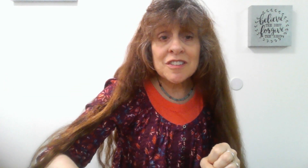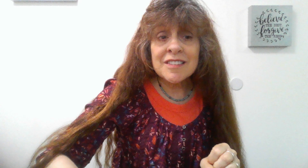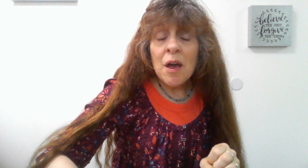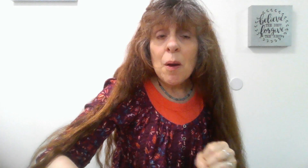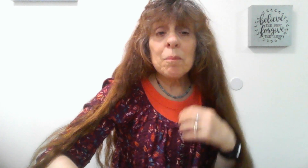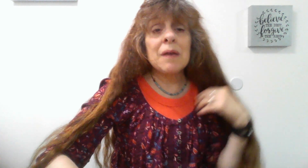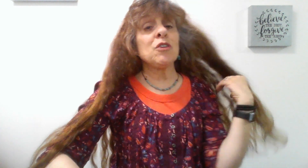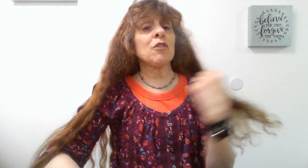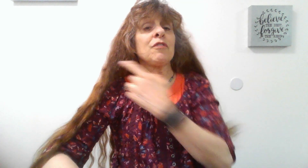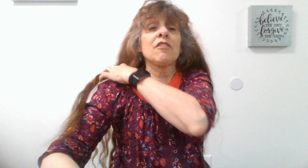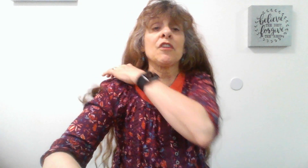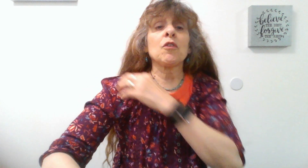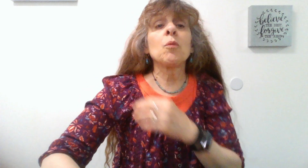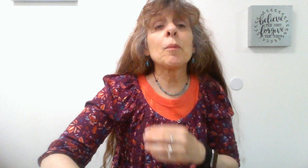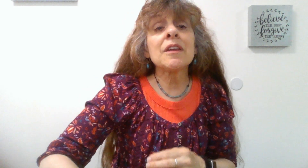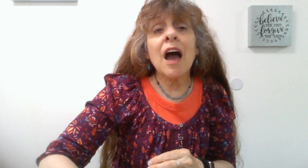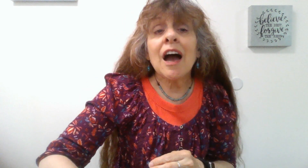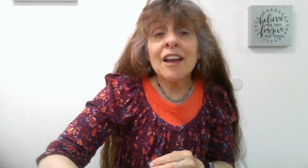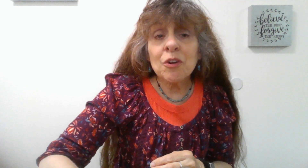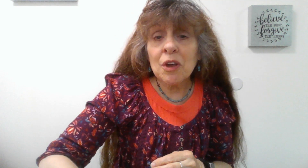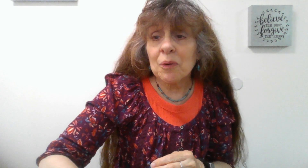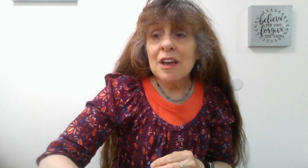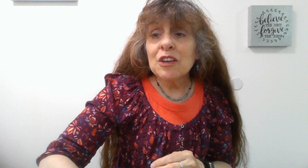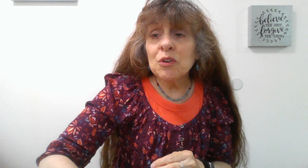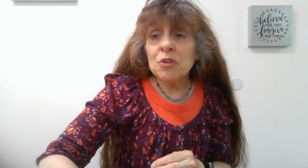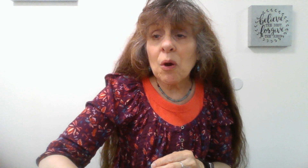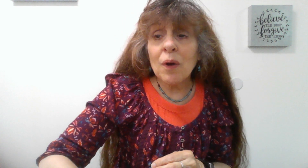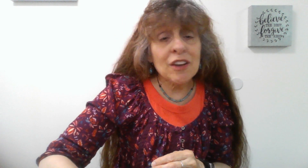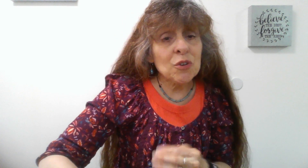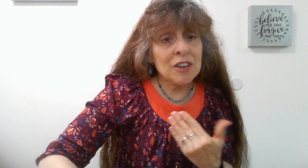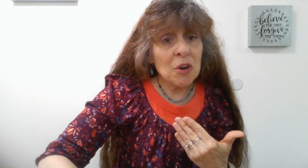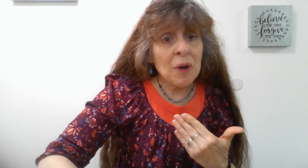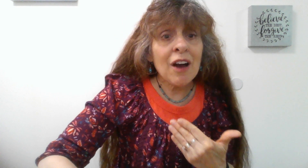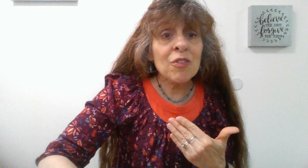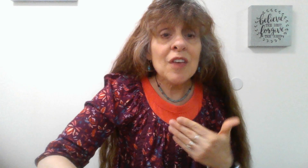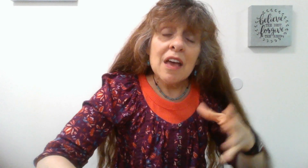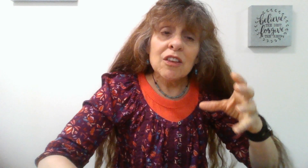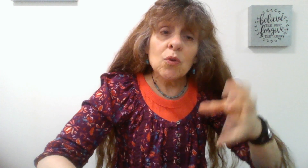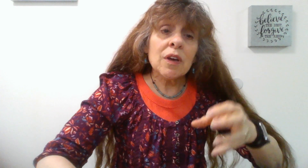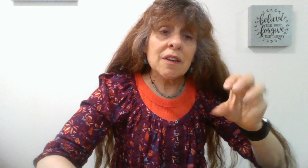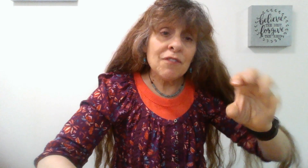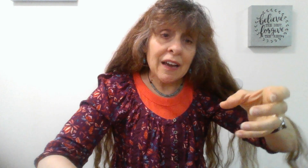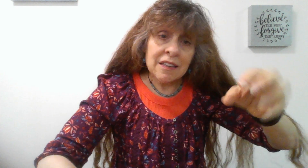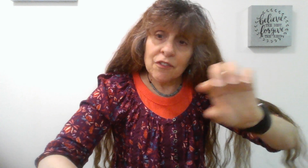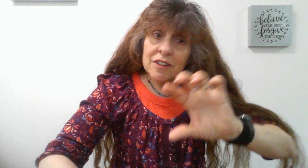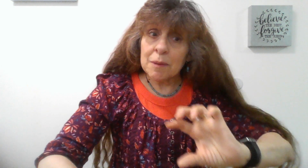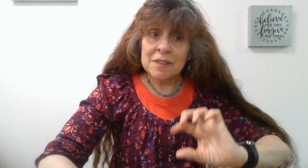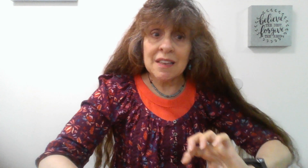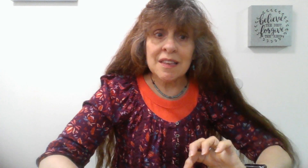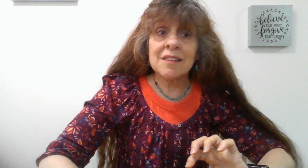maybe you're a very fearful woman. I don't know. You know, and you can know how, you can find different tips in this